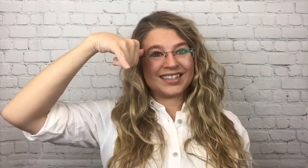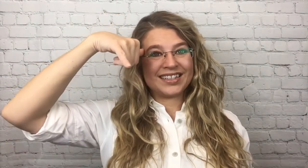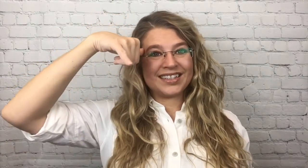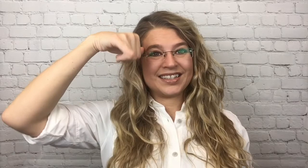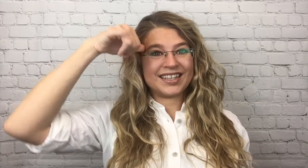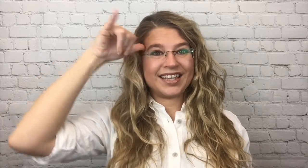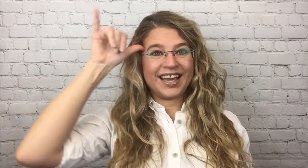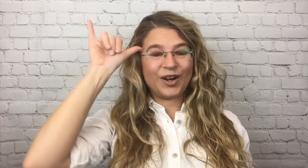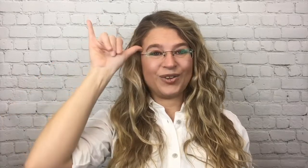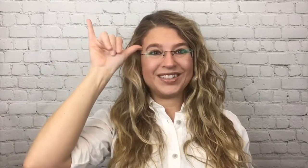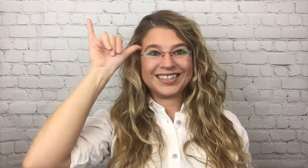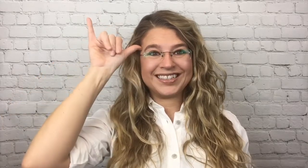Cow.